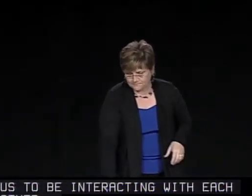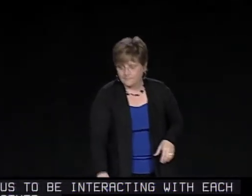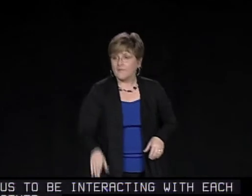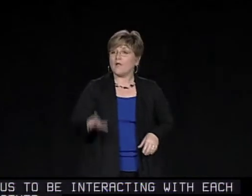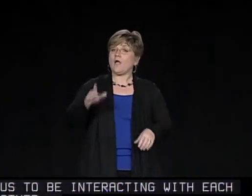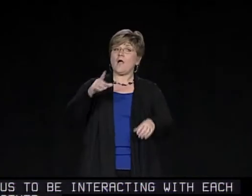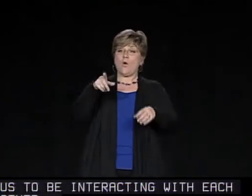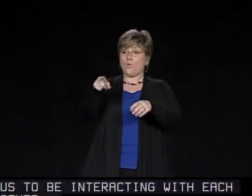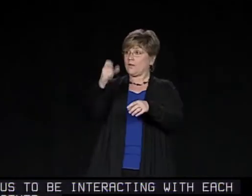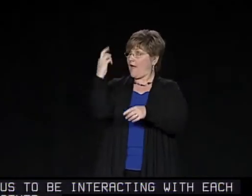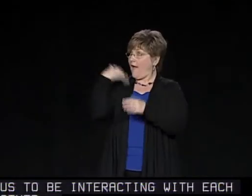unify us as a group.